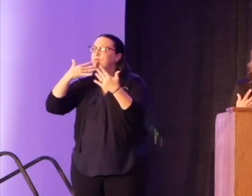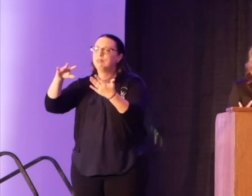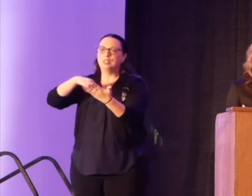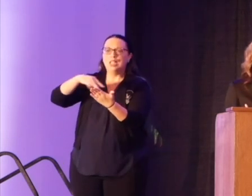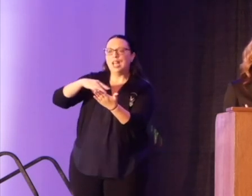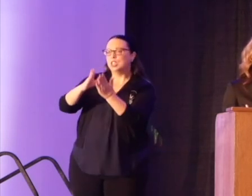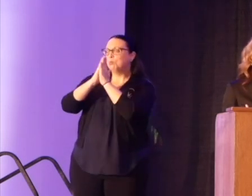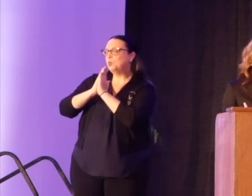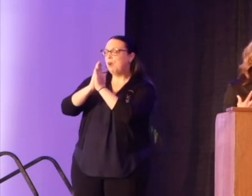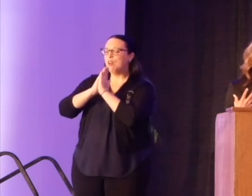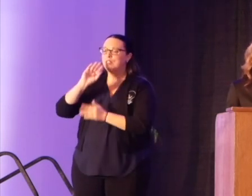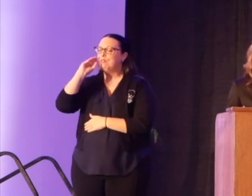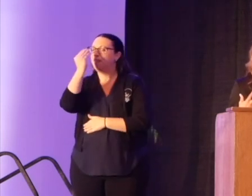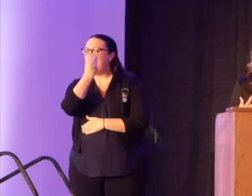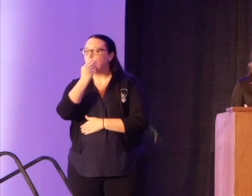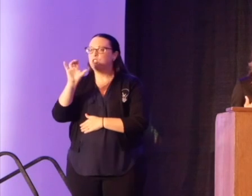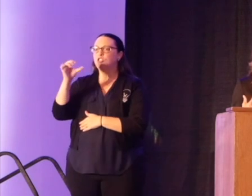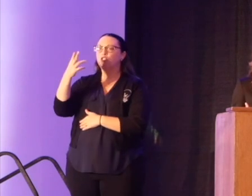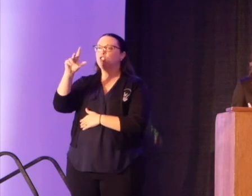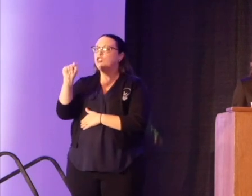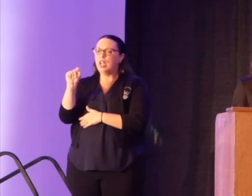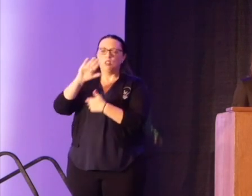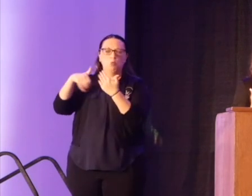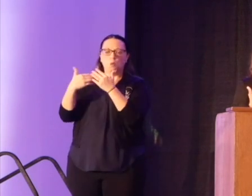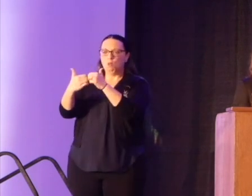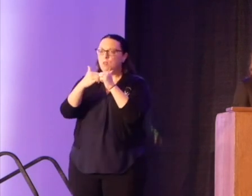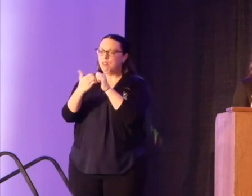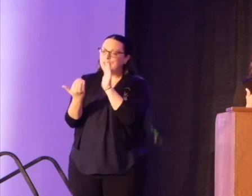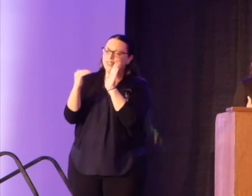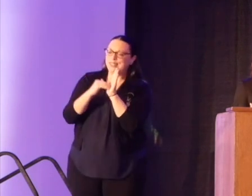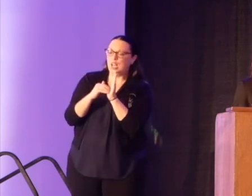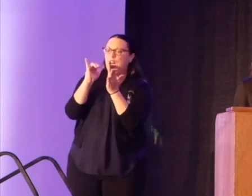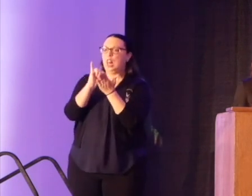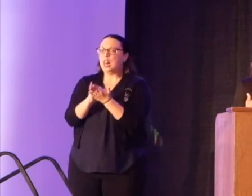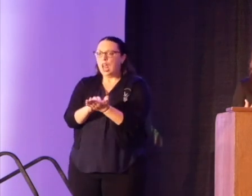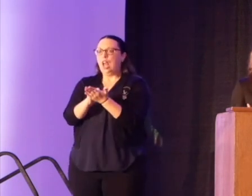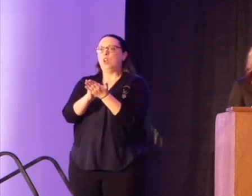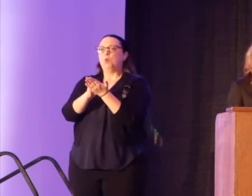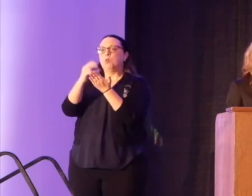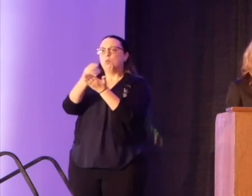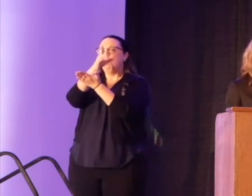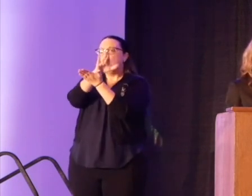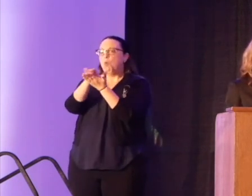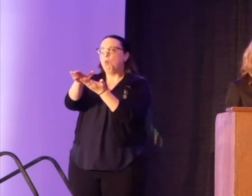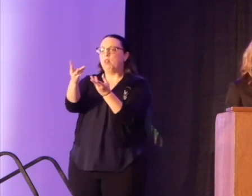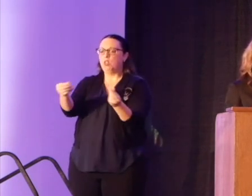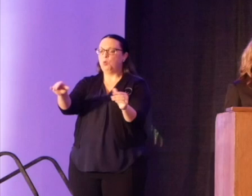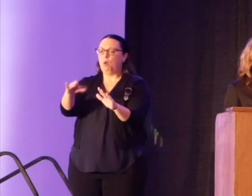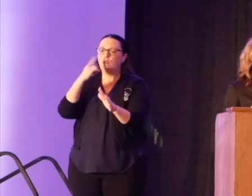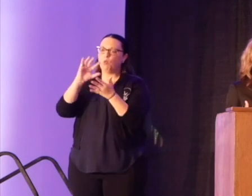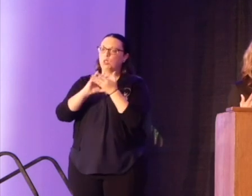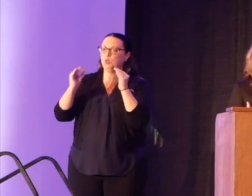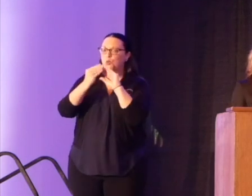sage, chanting, and over and over again, it became the sacred ground of storytelling. The